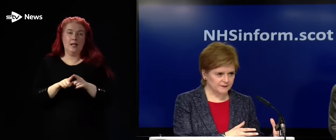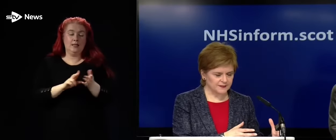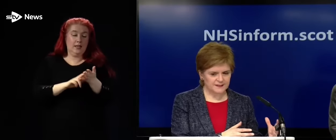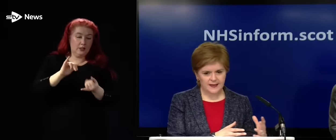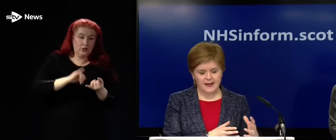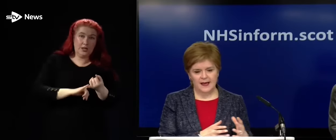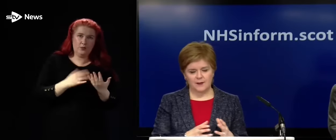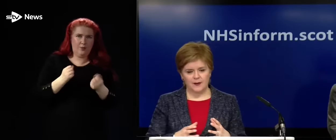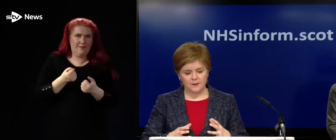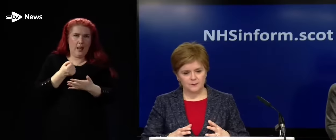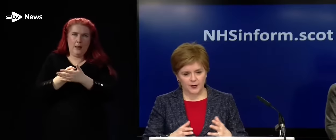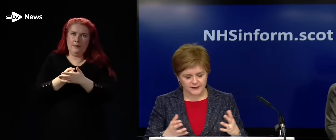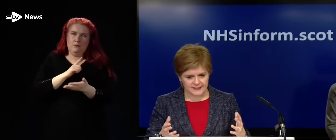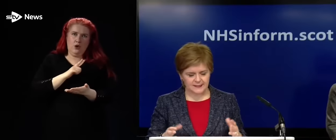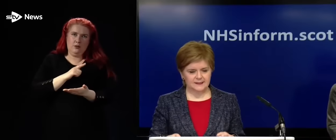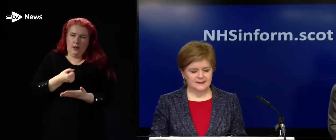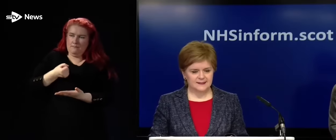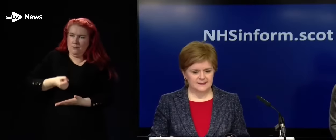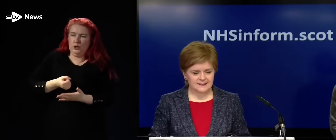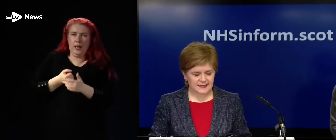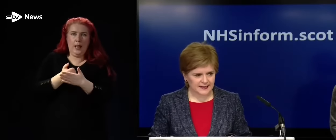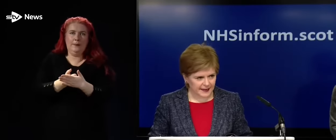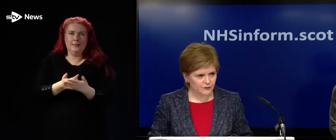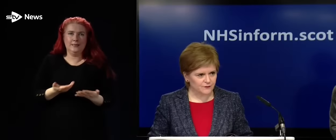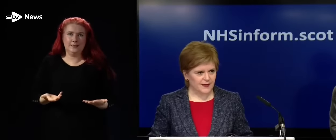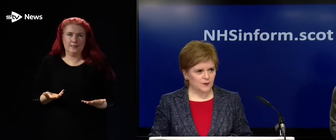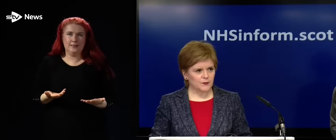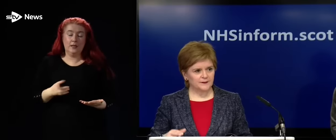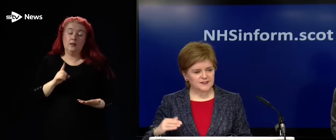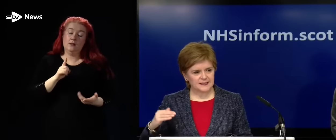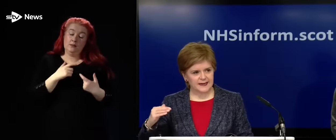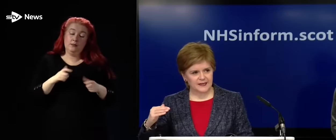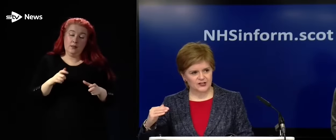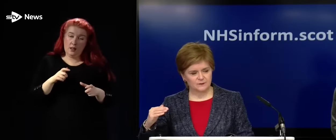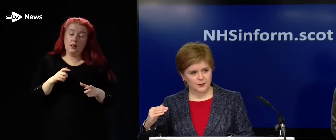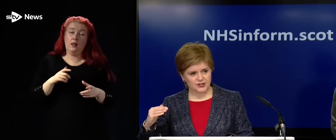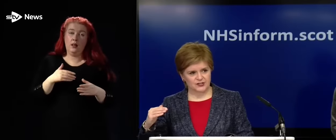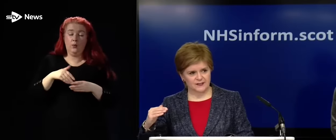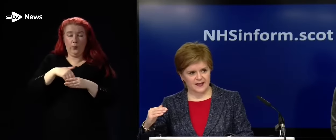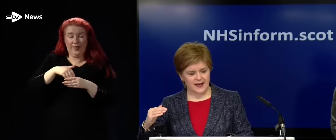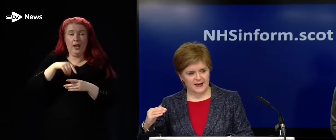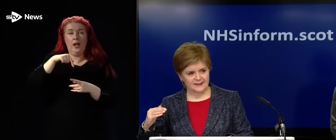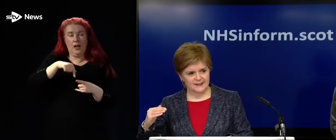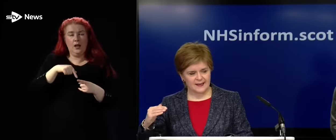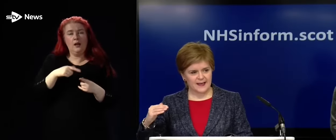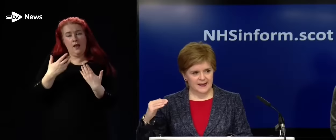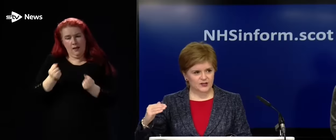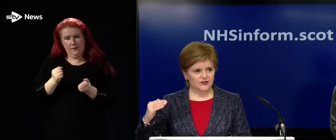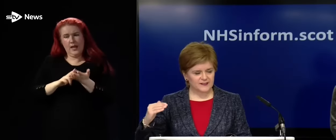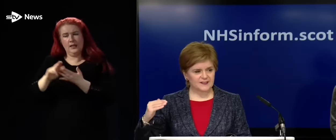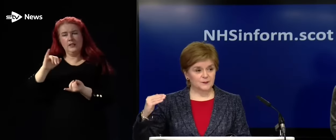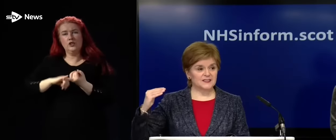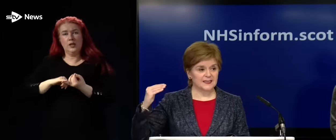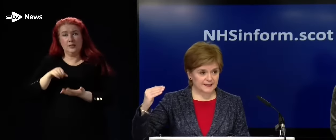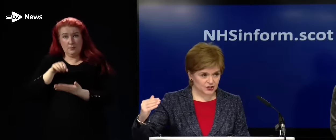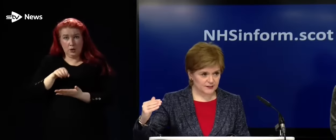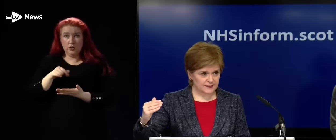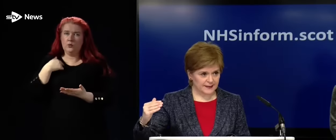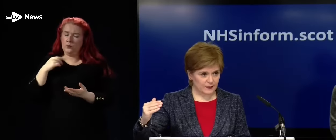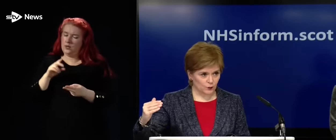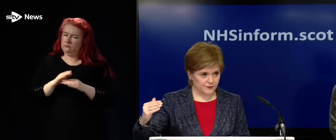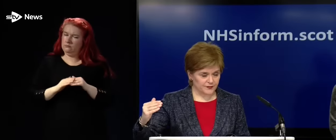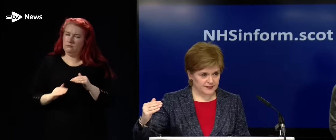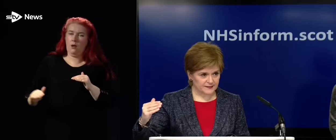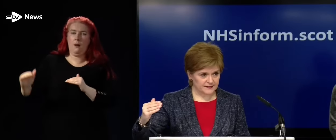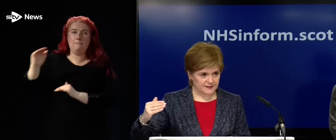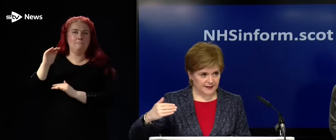National Health Service. But taking account of that, we have seen an NHS budget that has increased substantially